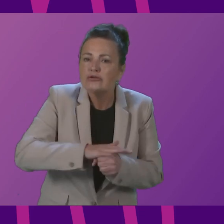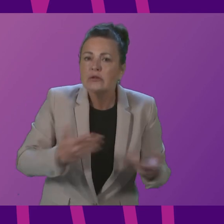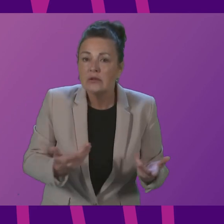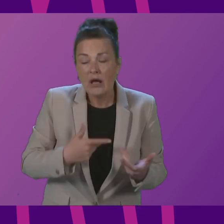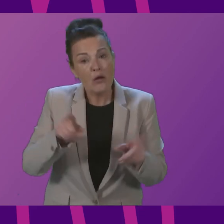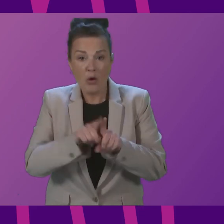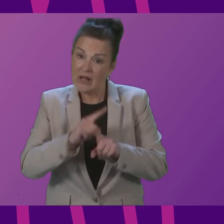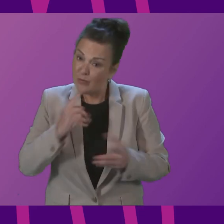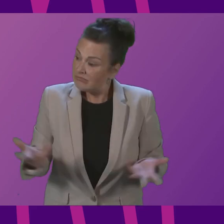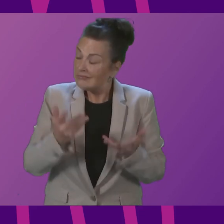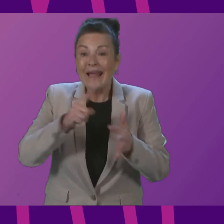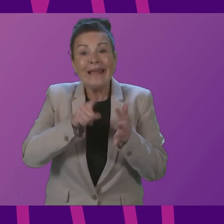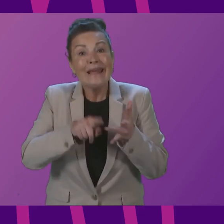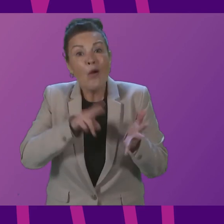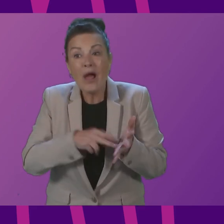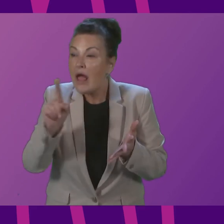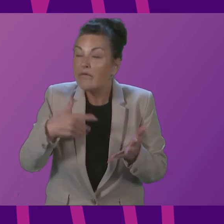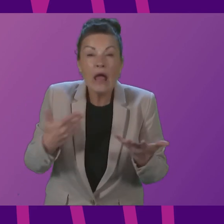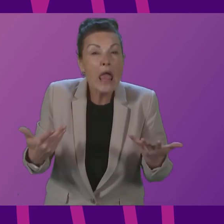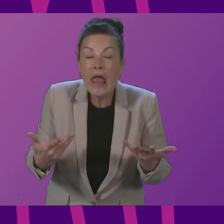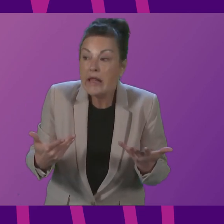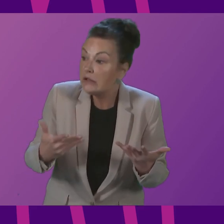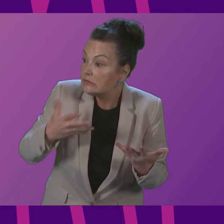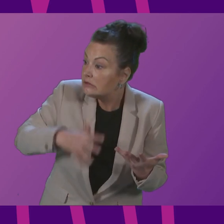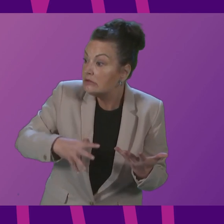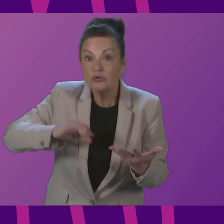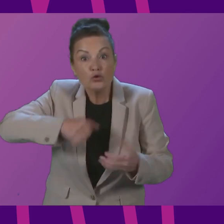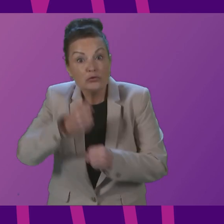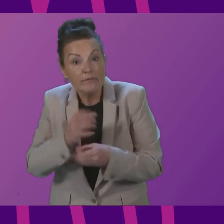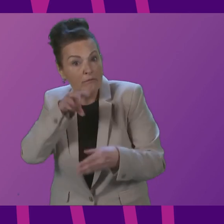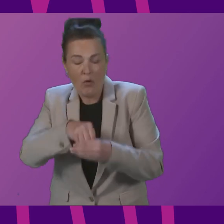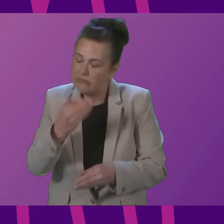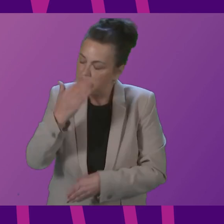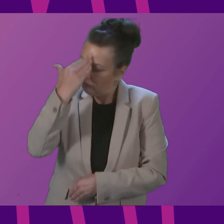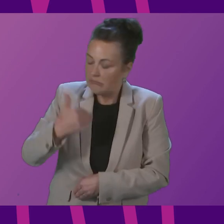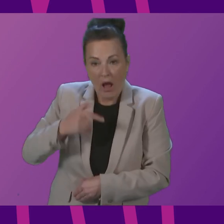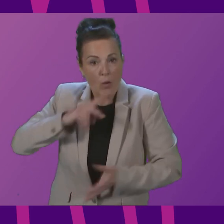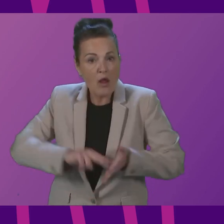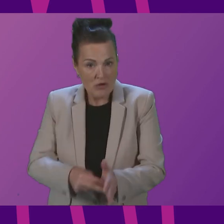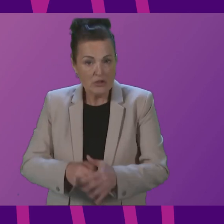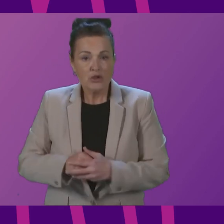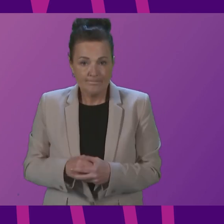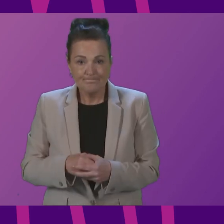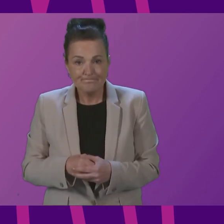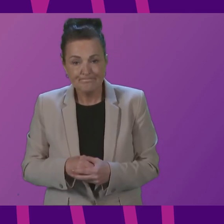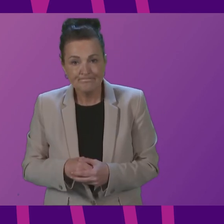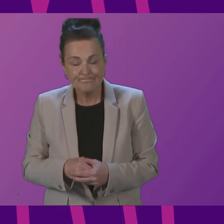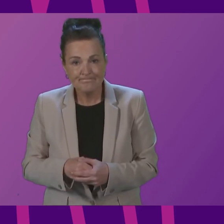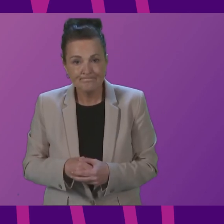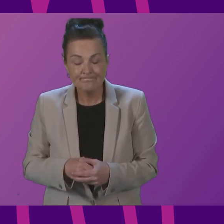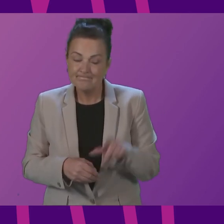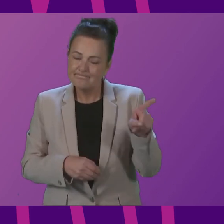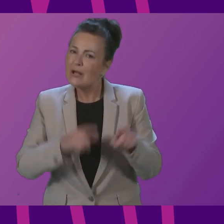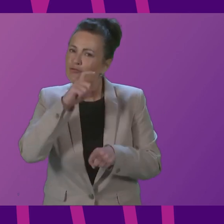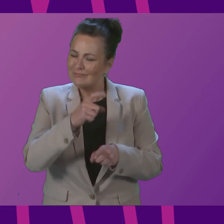and if there is anything that government officials can do to assist I would be happy to arrange for that to be provided I think the case that